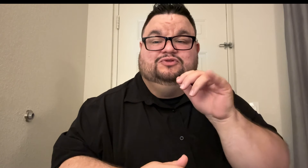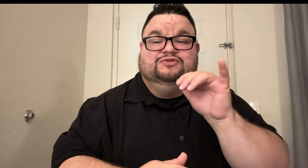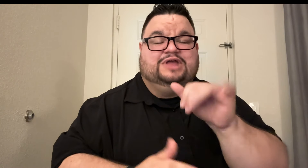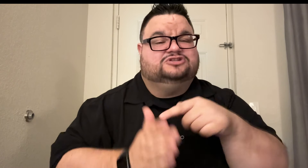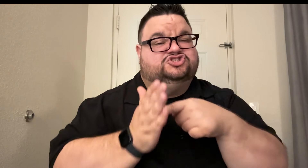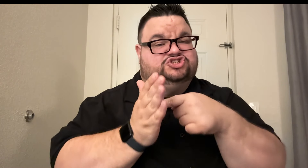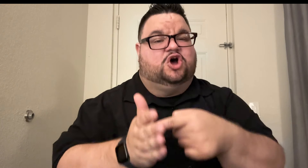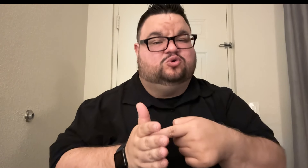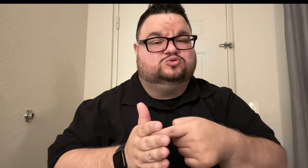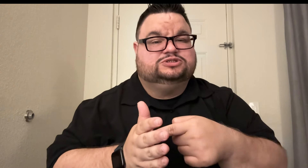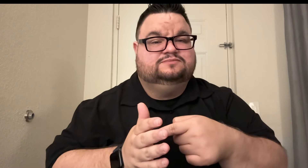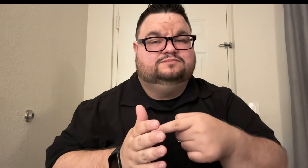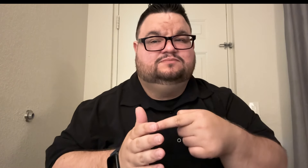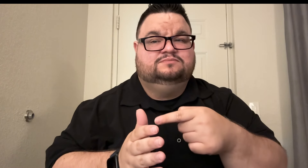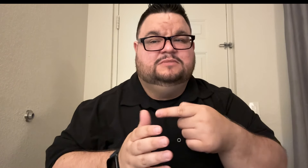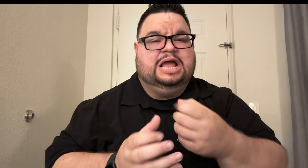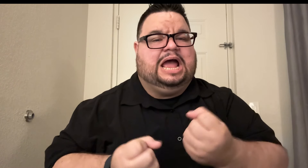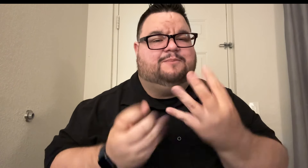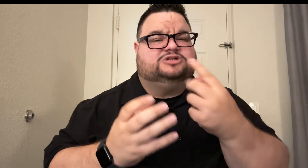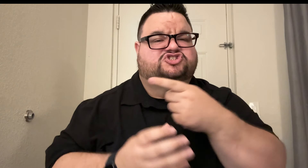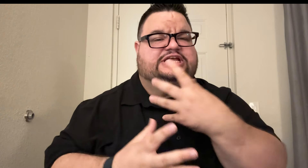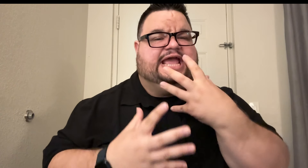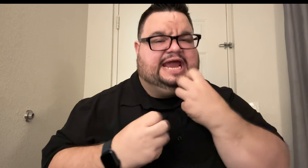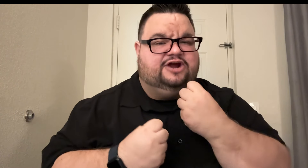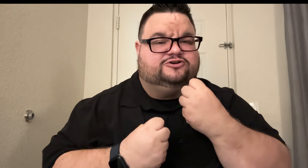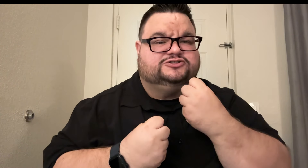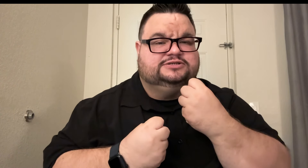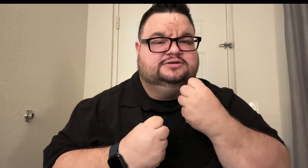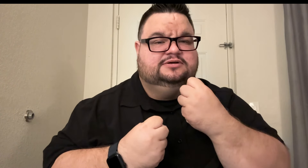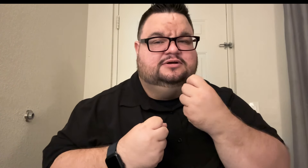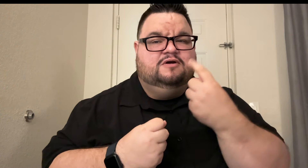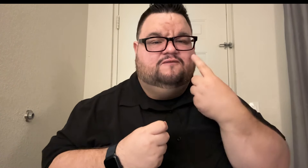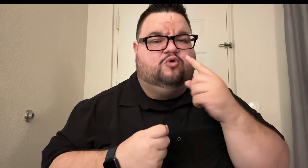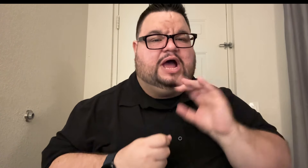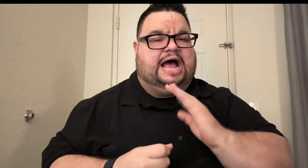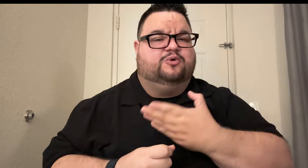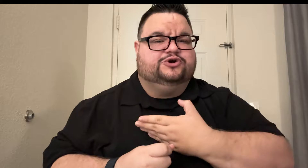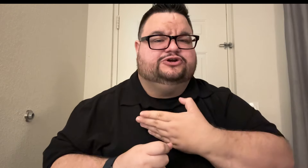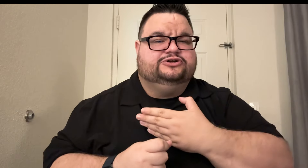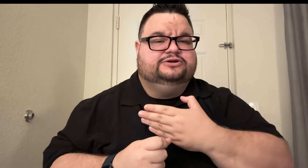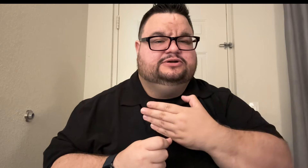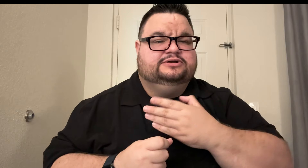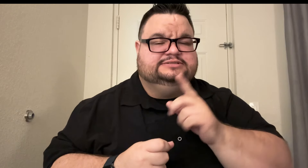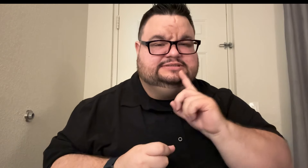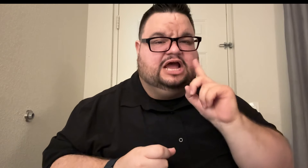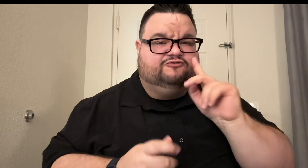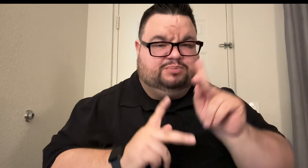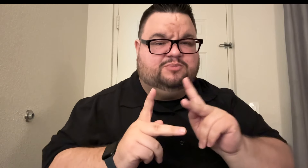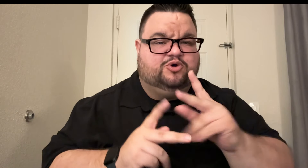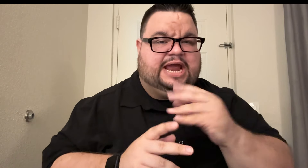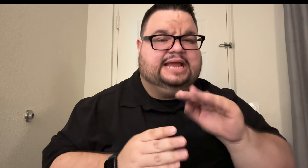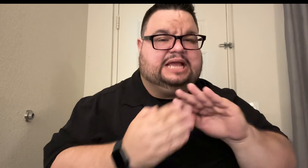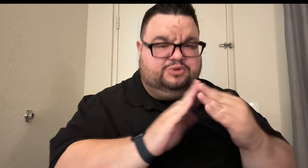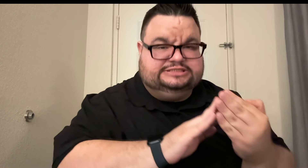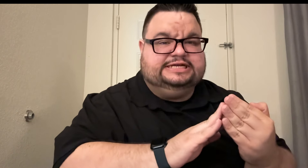That solves how much it cares for our deaf people and community.